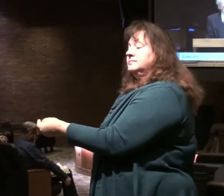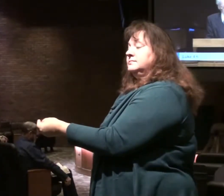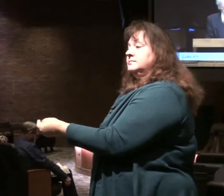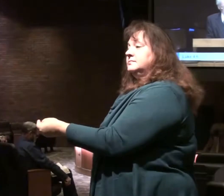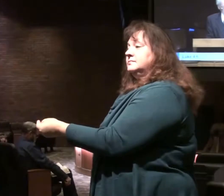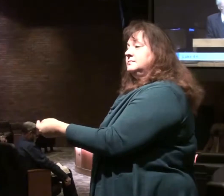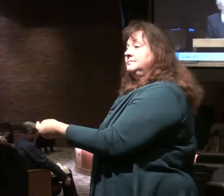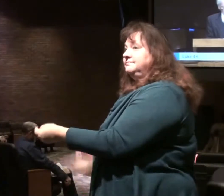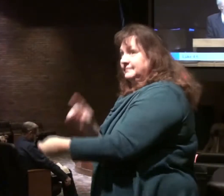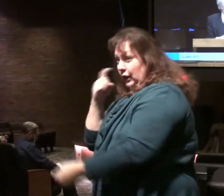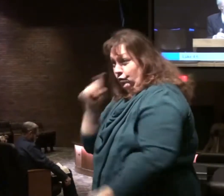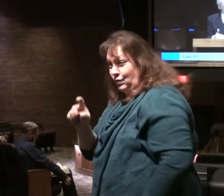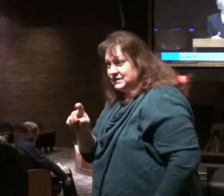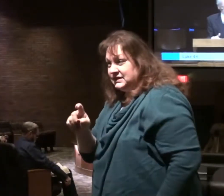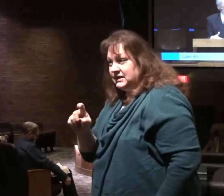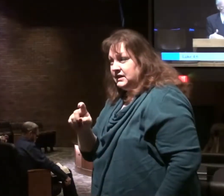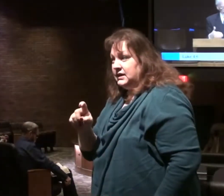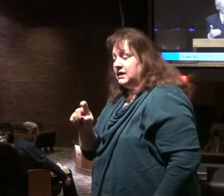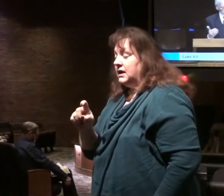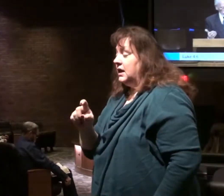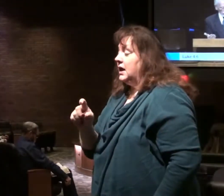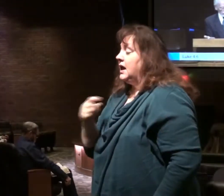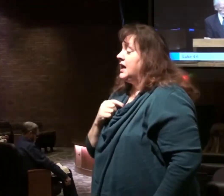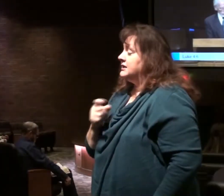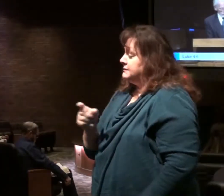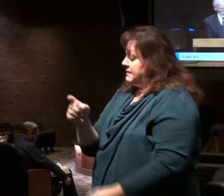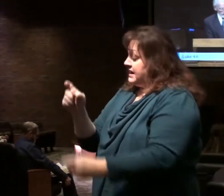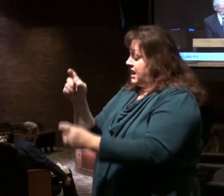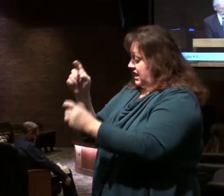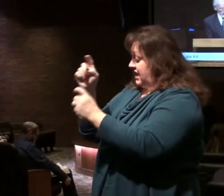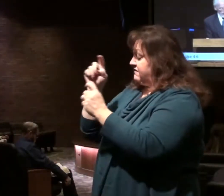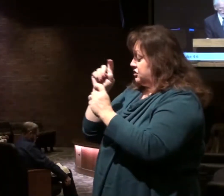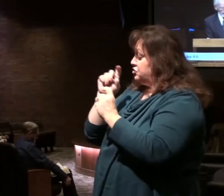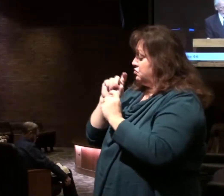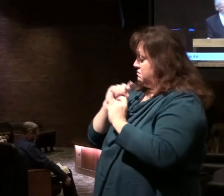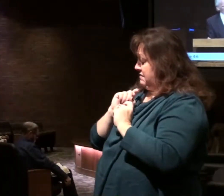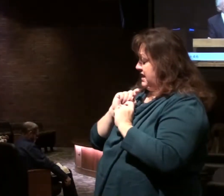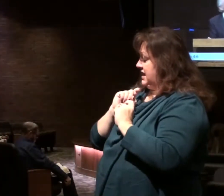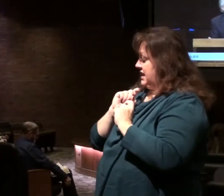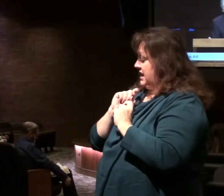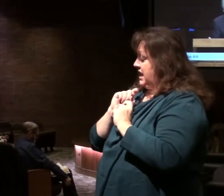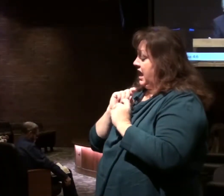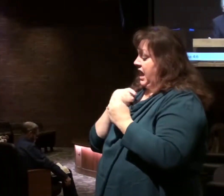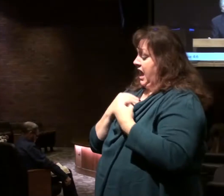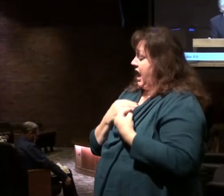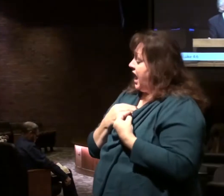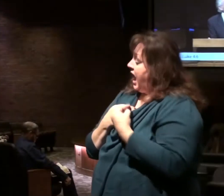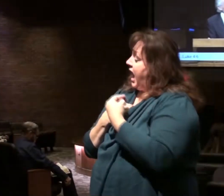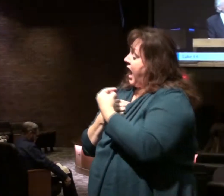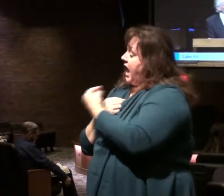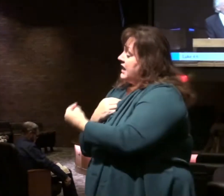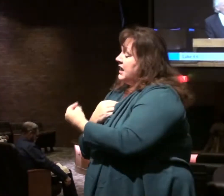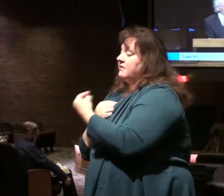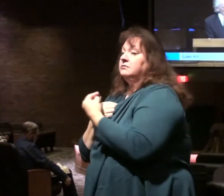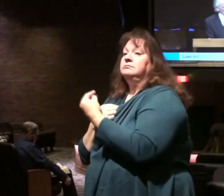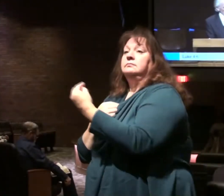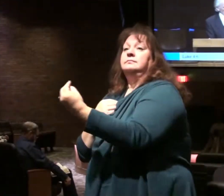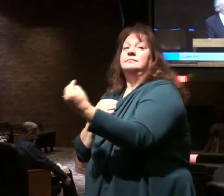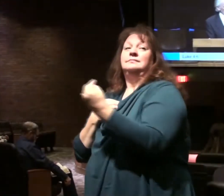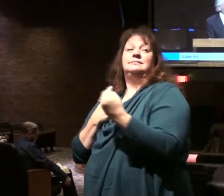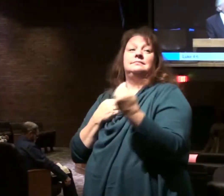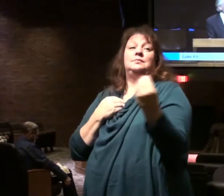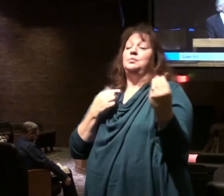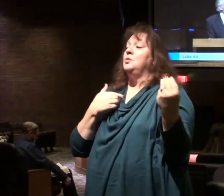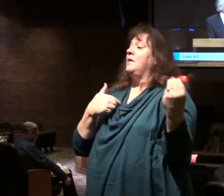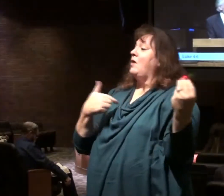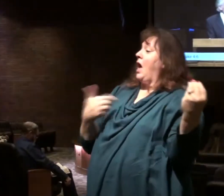Note this. For it has been handed over to me and I give it to whomever I wish.